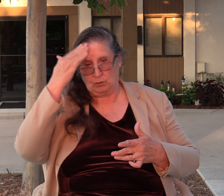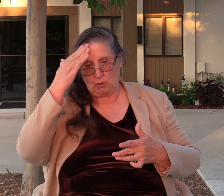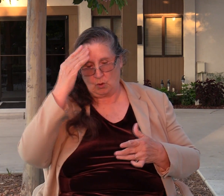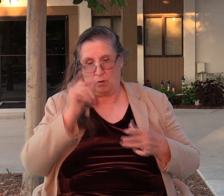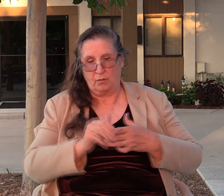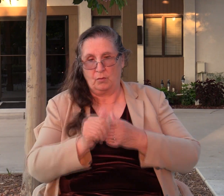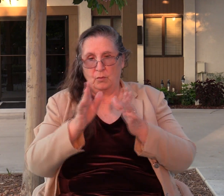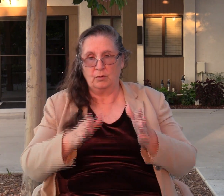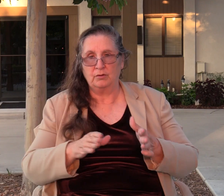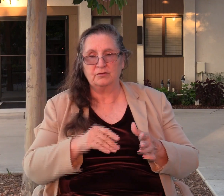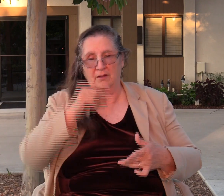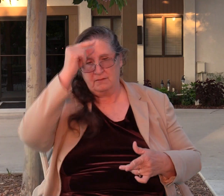Gentiles lord it over them.